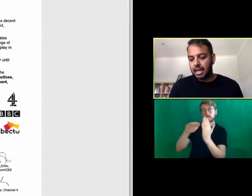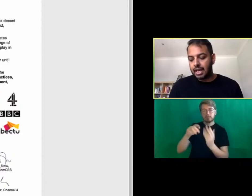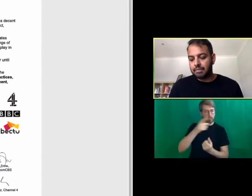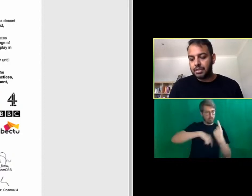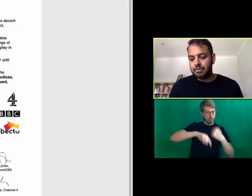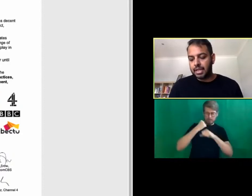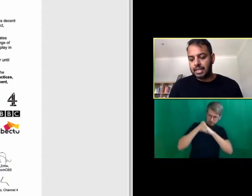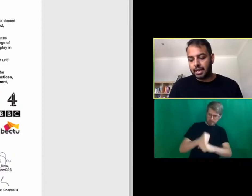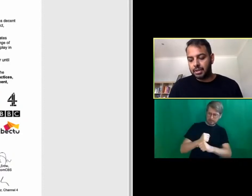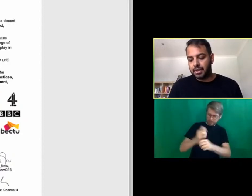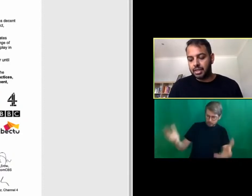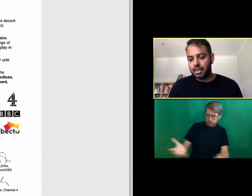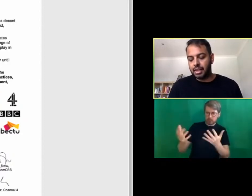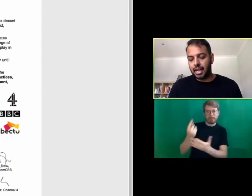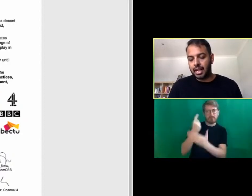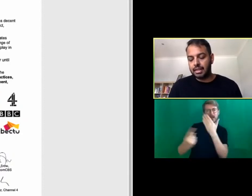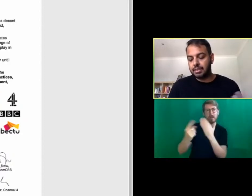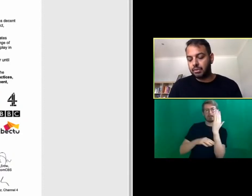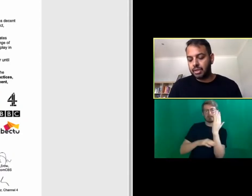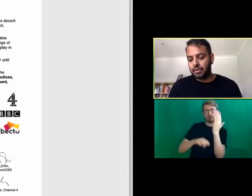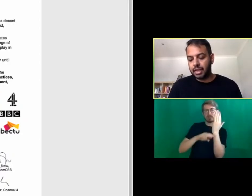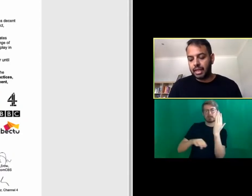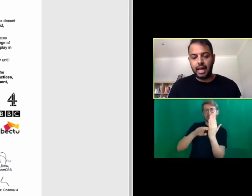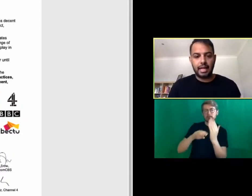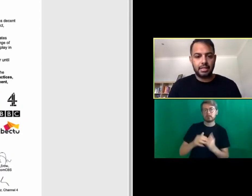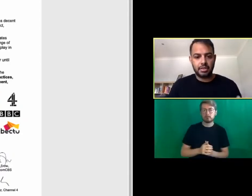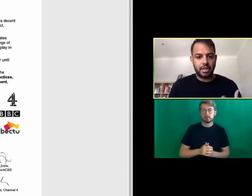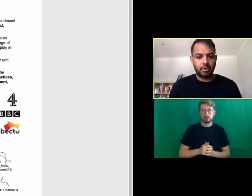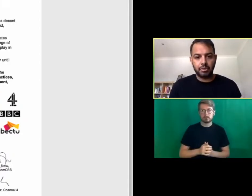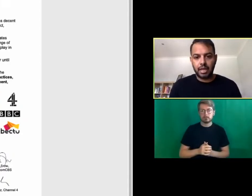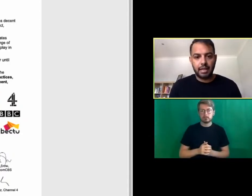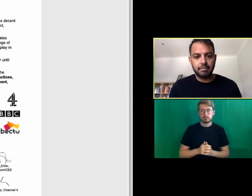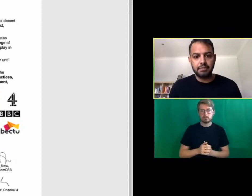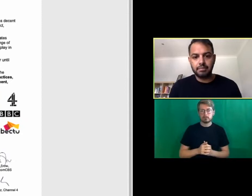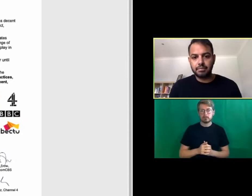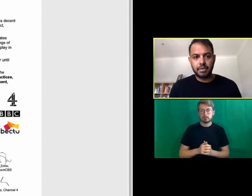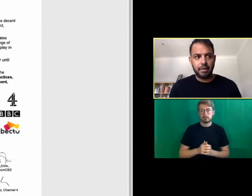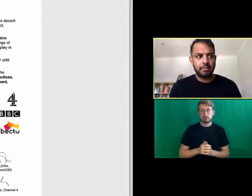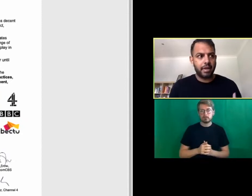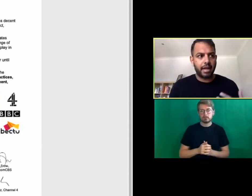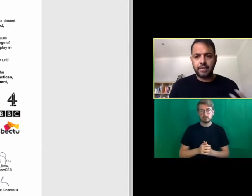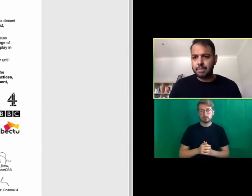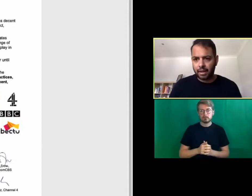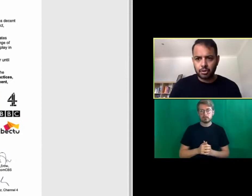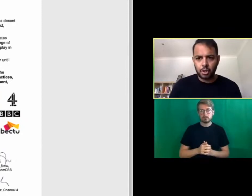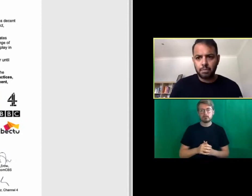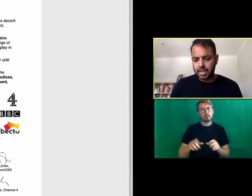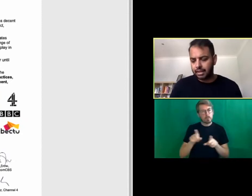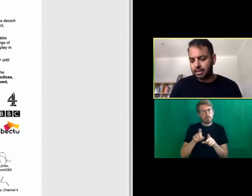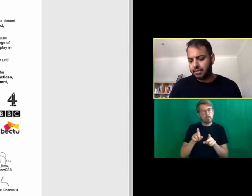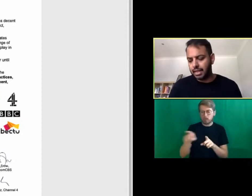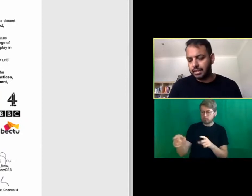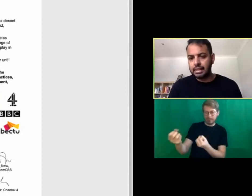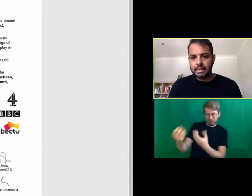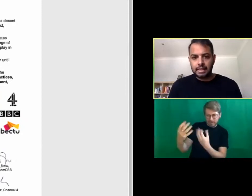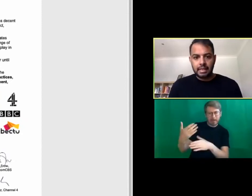to freelance talent progression and also looking at just general you know you feedback on jobs